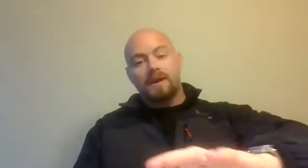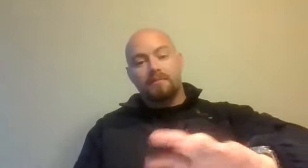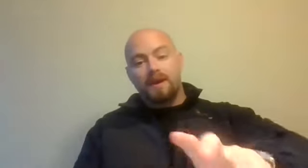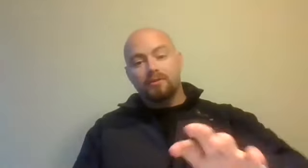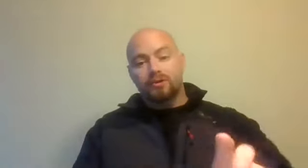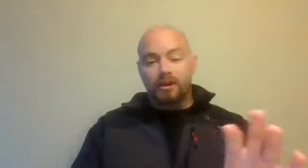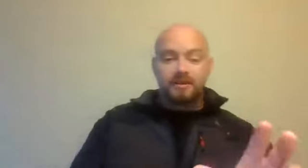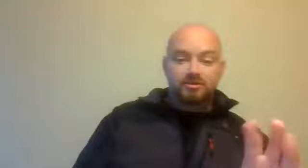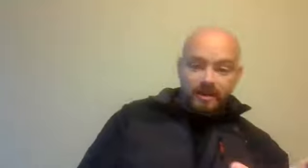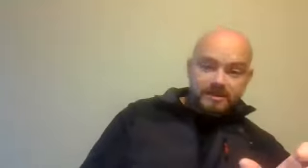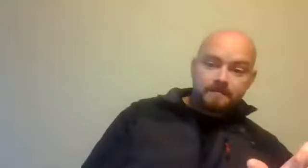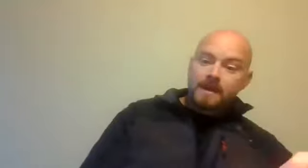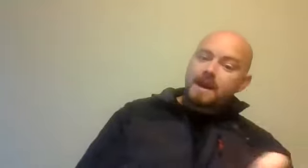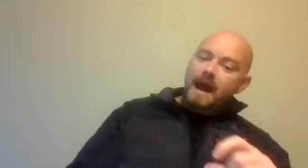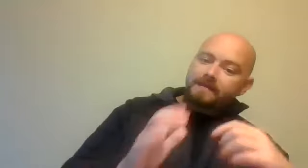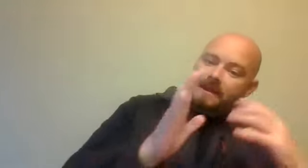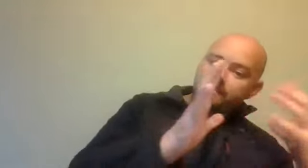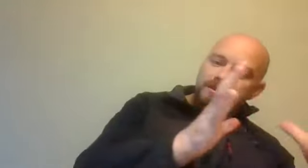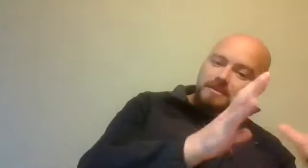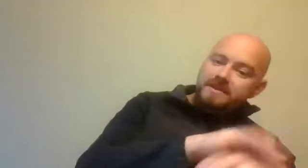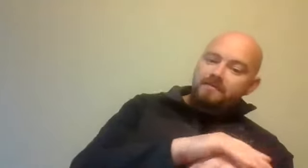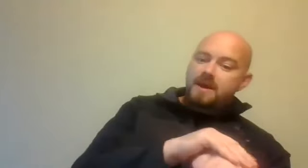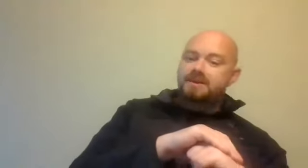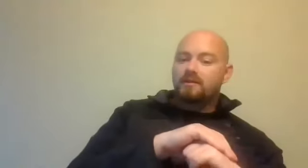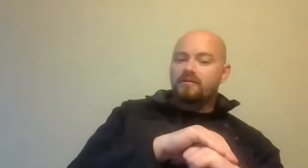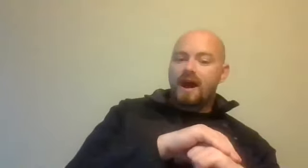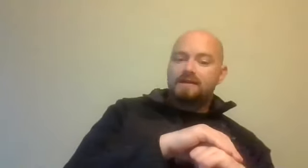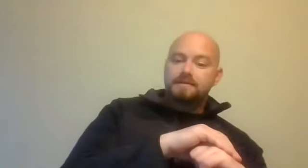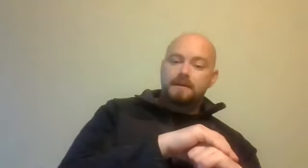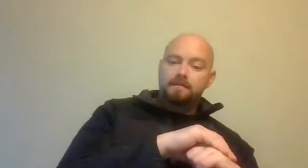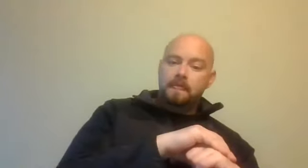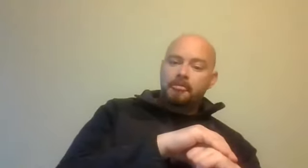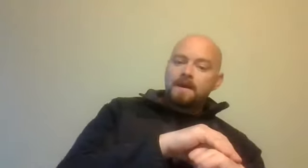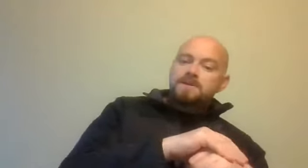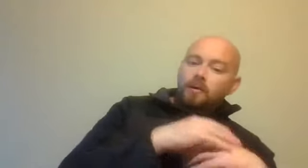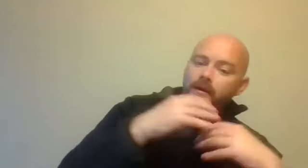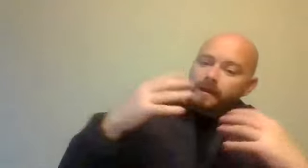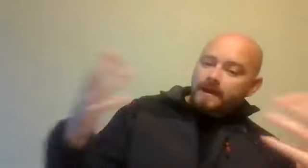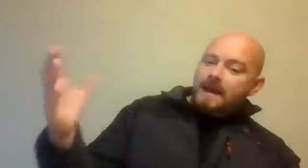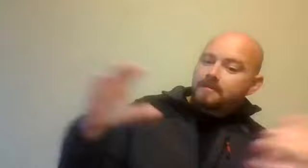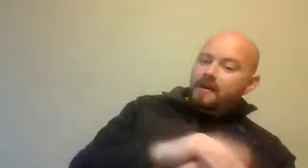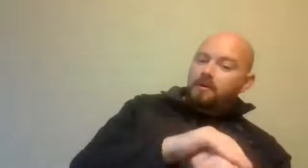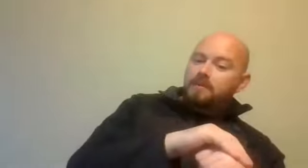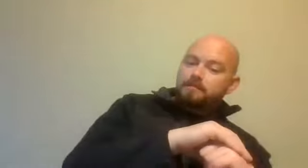make are made under time constraints and dealing with the misinformation that we've had. So an example of that might be